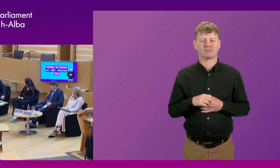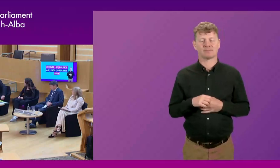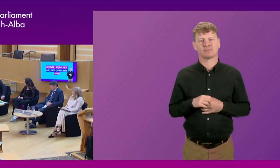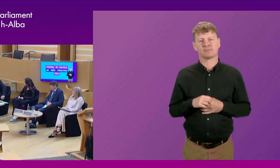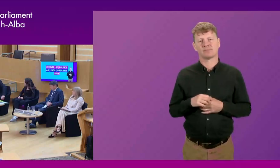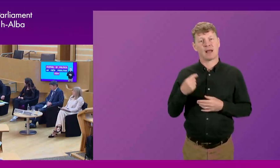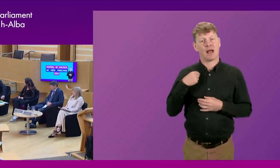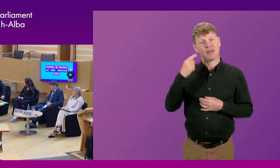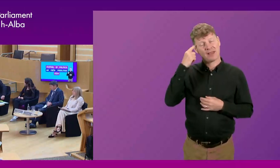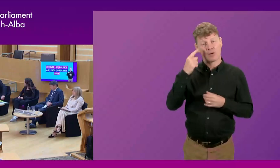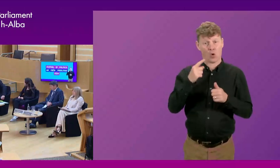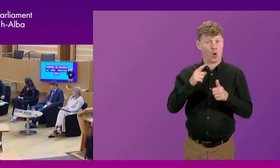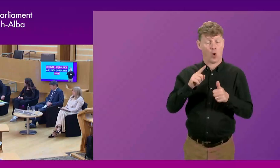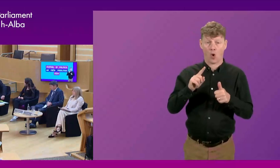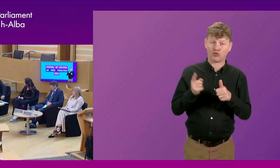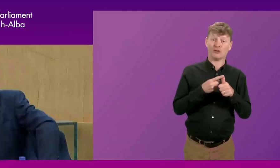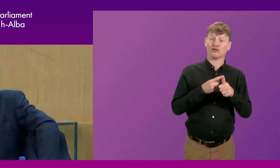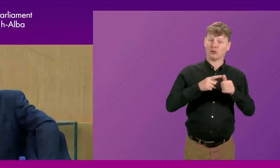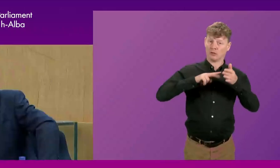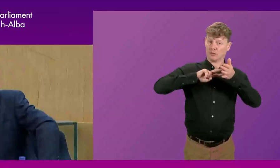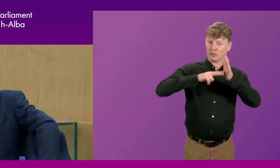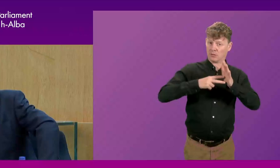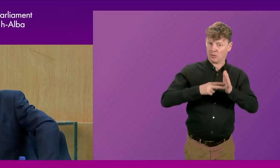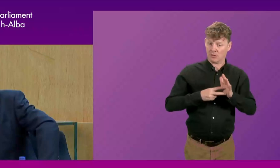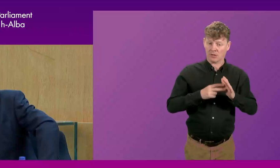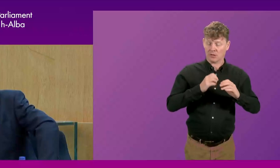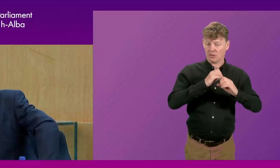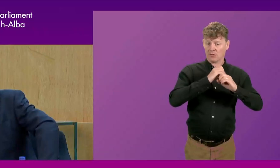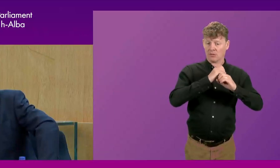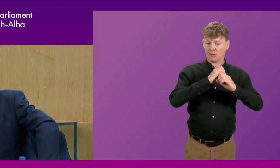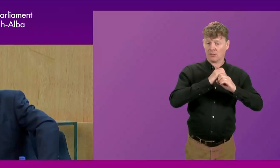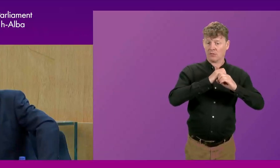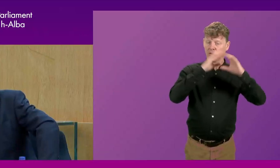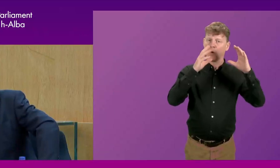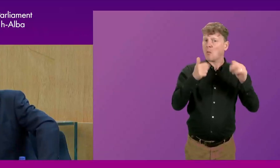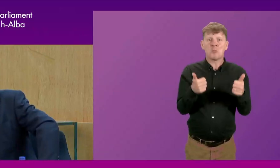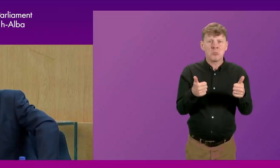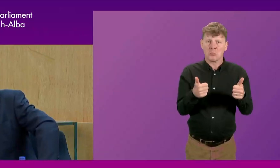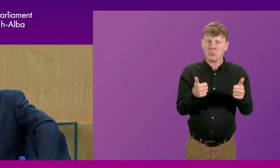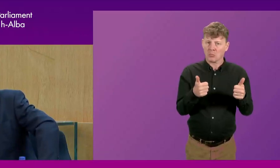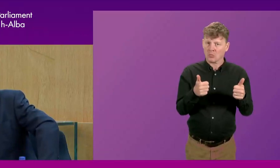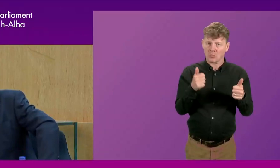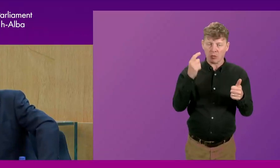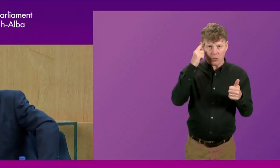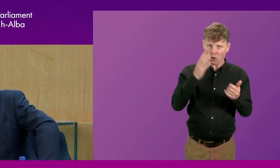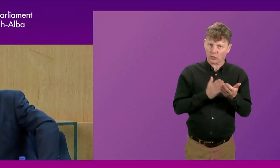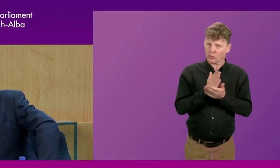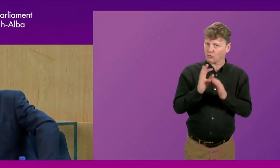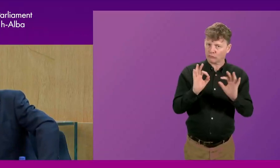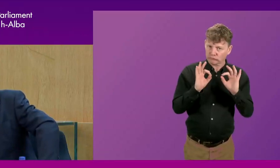I think the original scheme was well thought out because